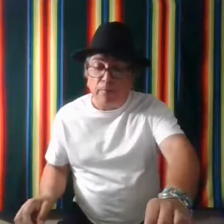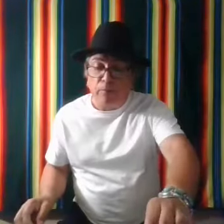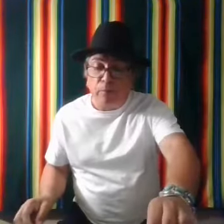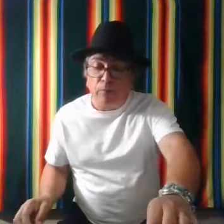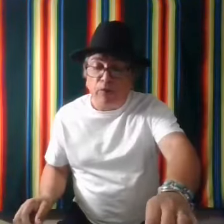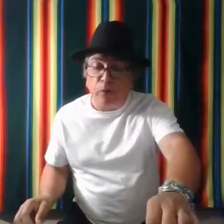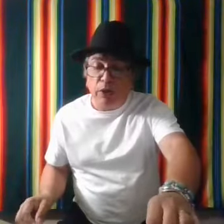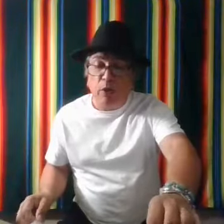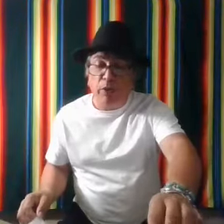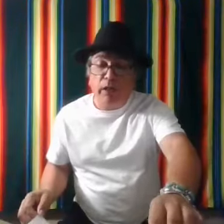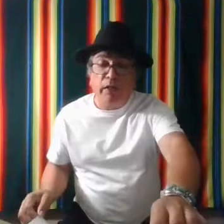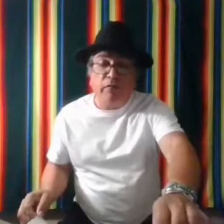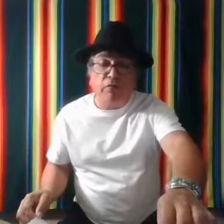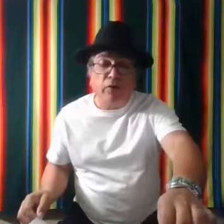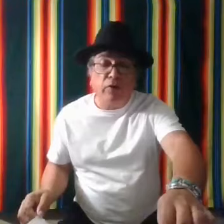Before we go any further.